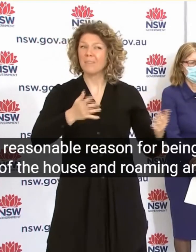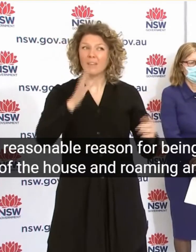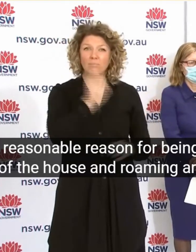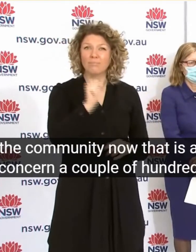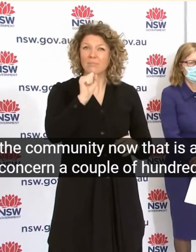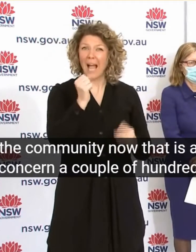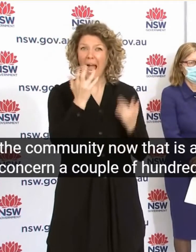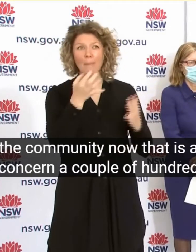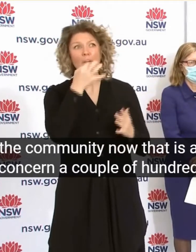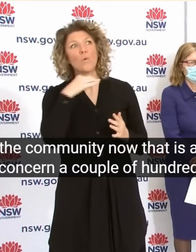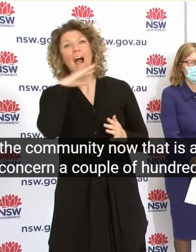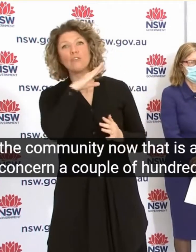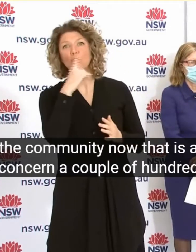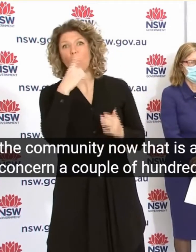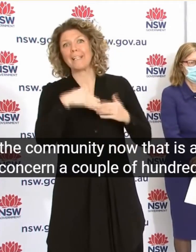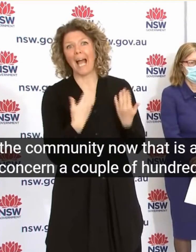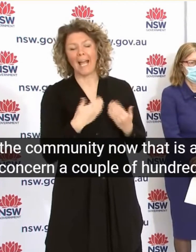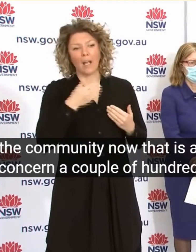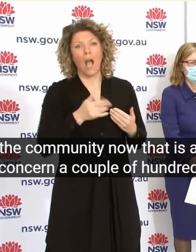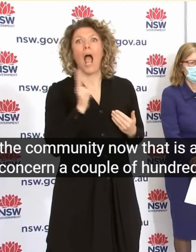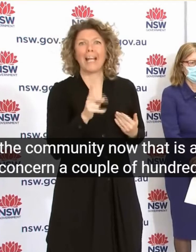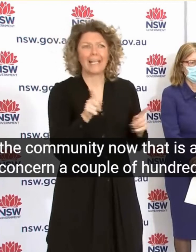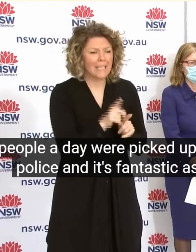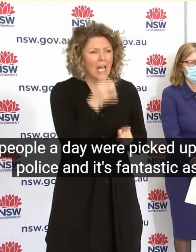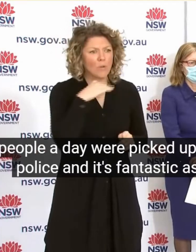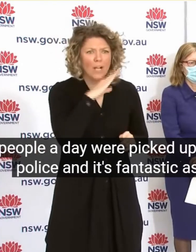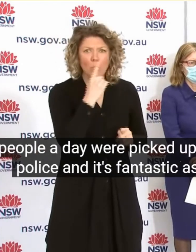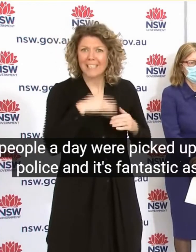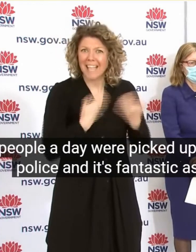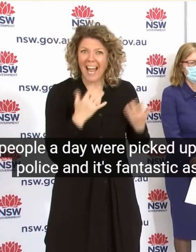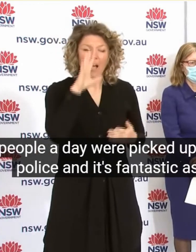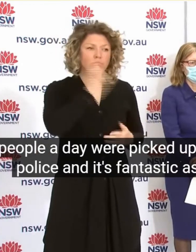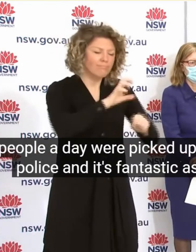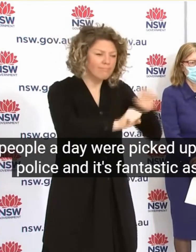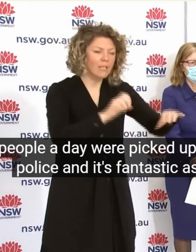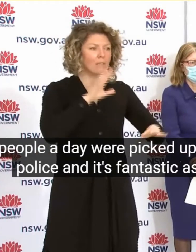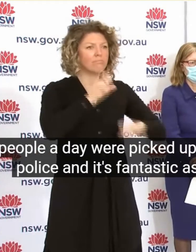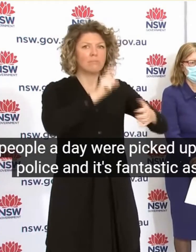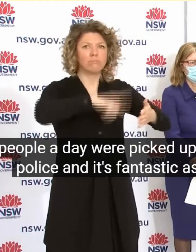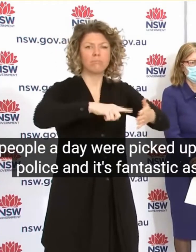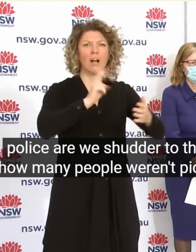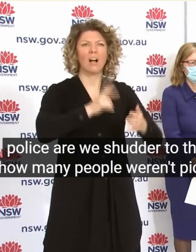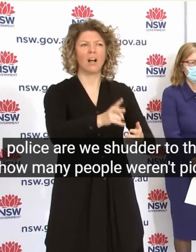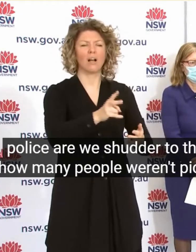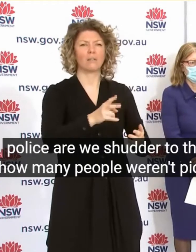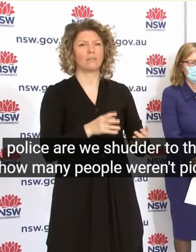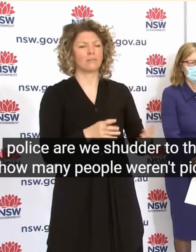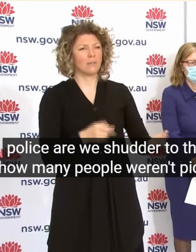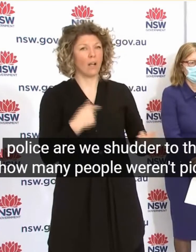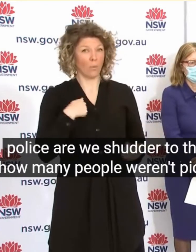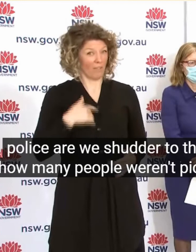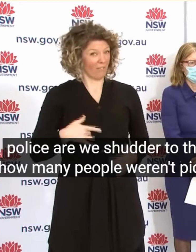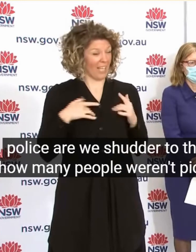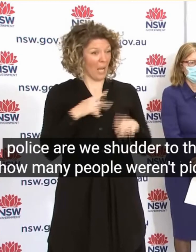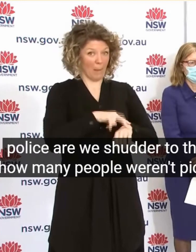Hundred People A Day Were Picked Up By Police And As Fantastic As Police Are We Shutter To Think How Many People Weren't Picked Up